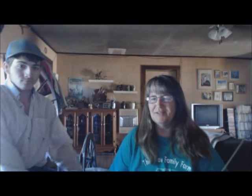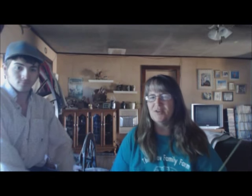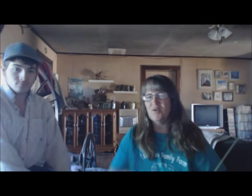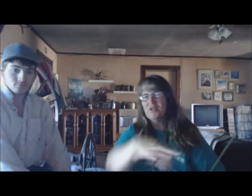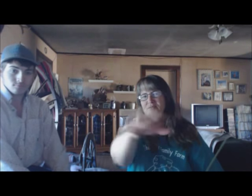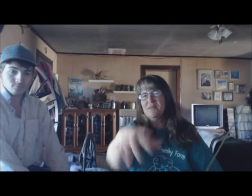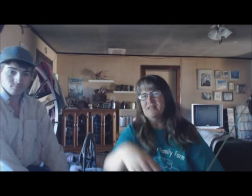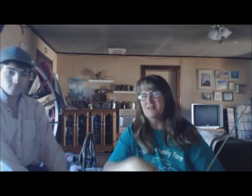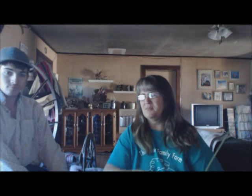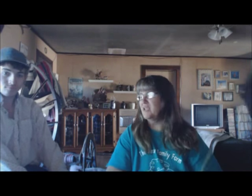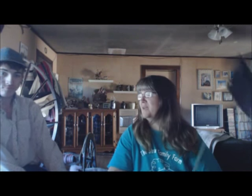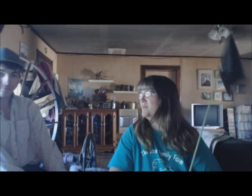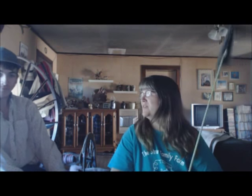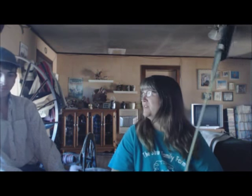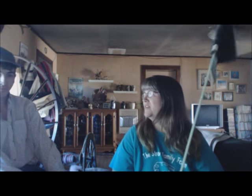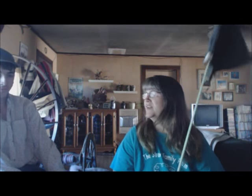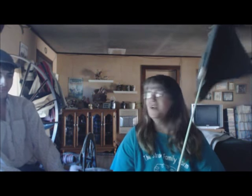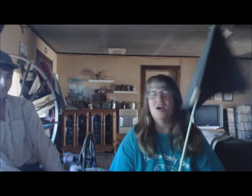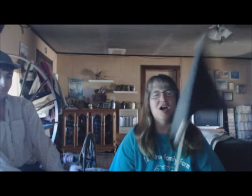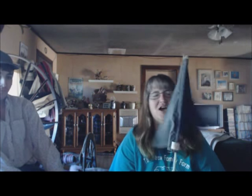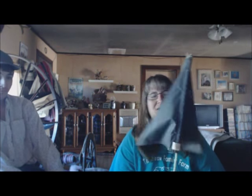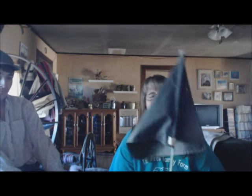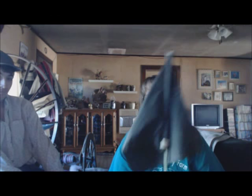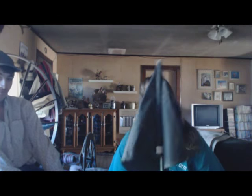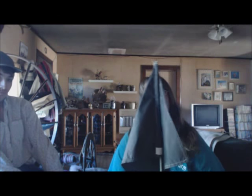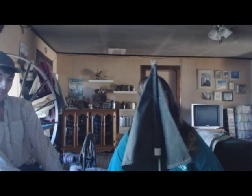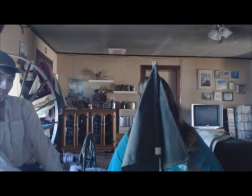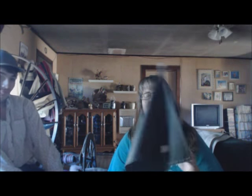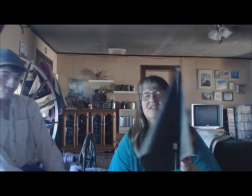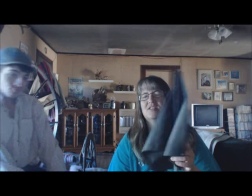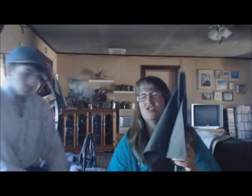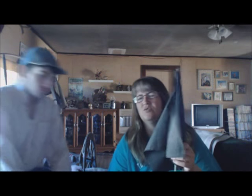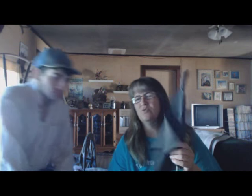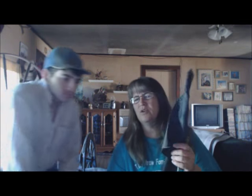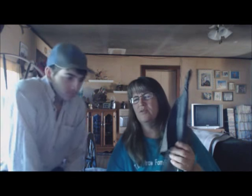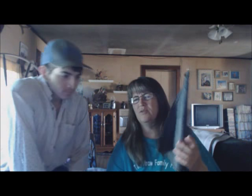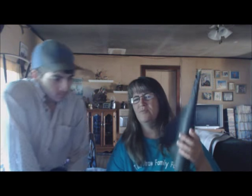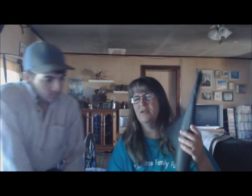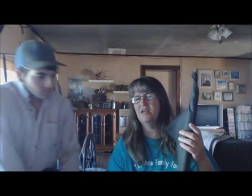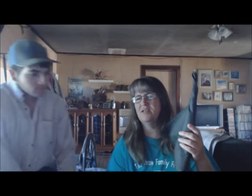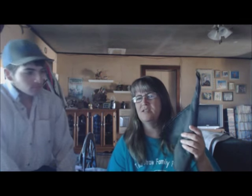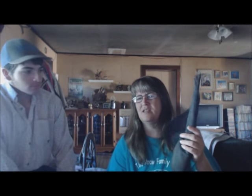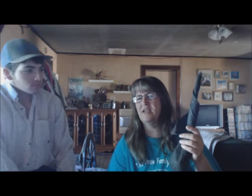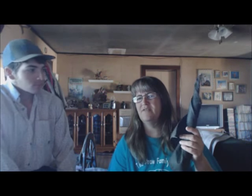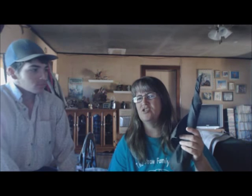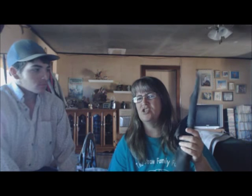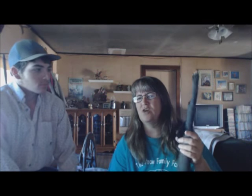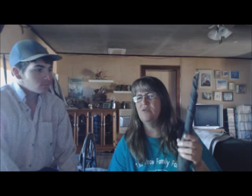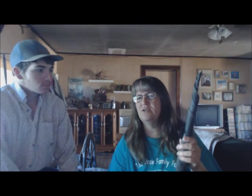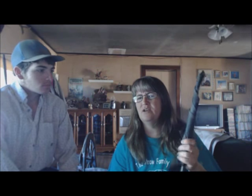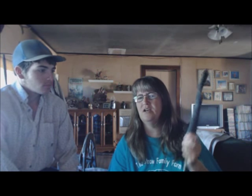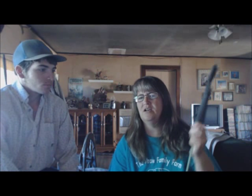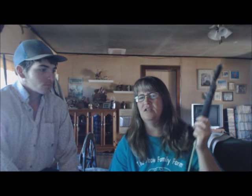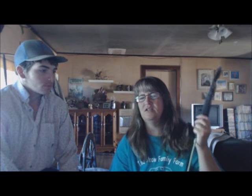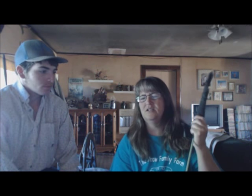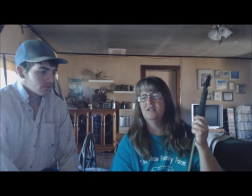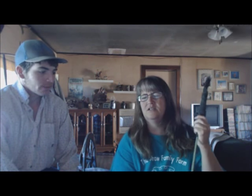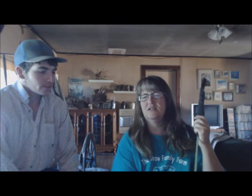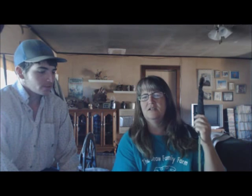Now quit your messing up with ham. Um, we've had it since you were working with pigs, like for showing, huh? That's right?